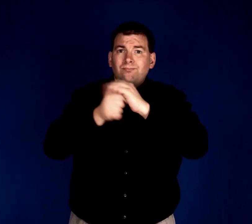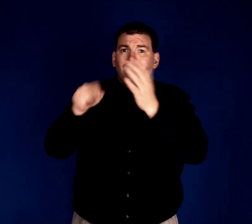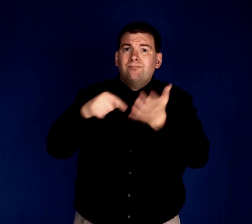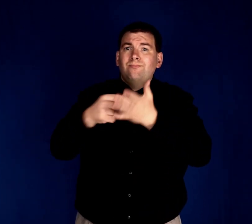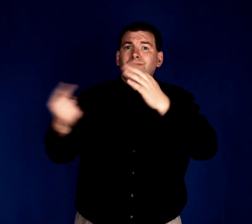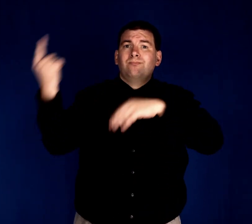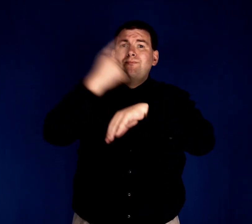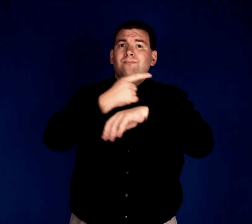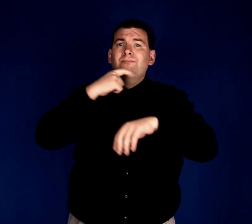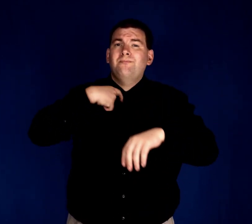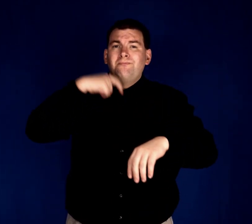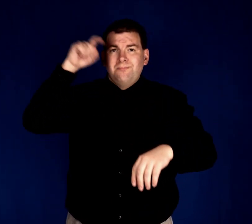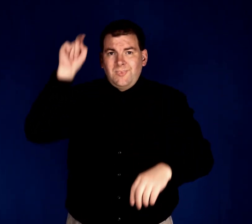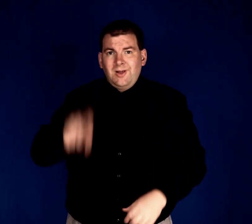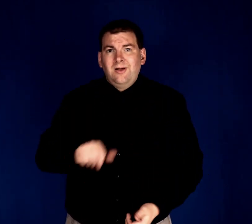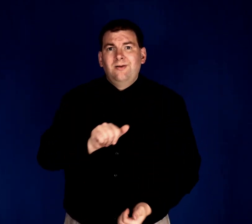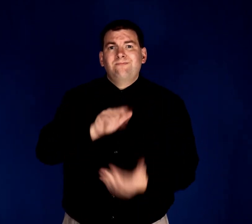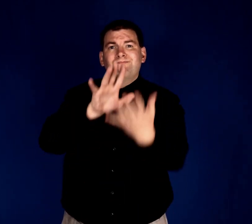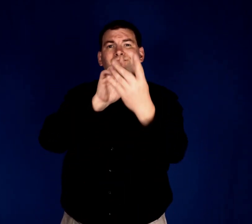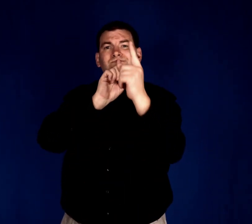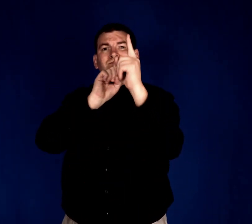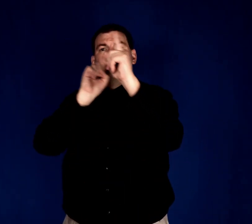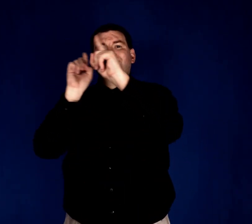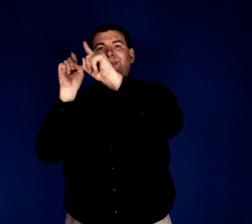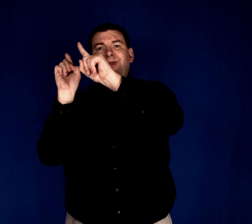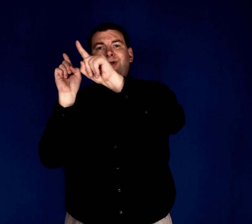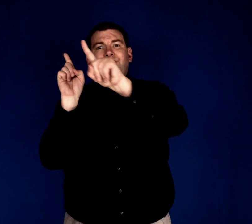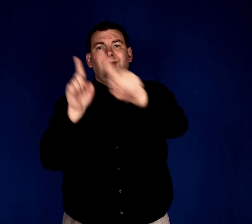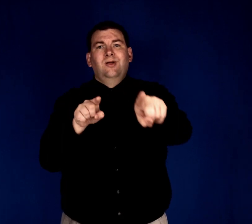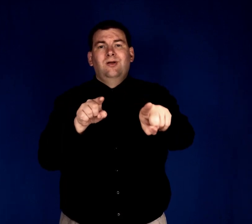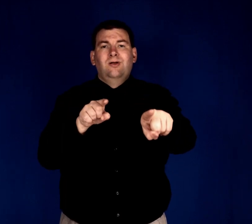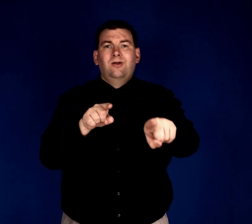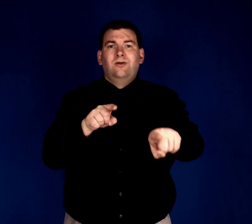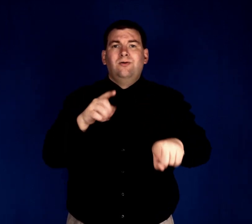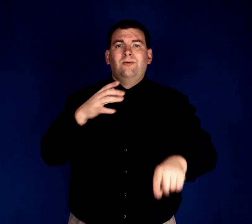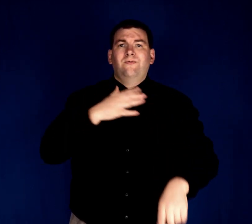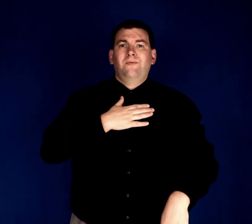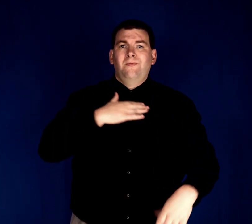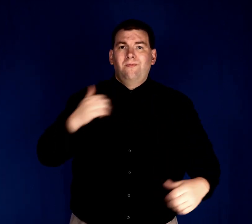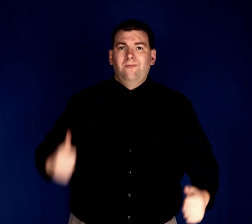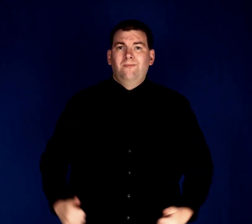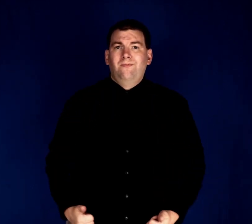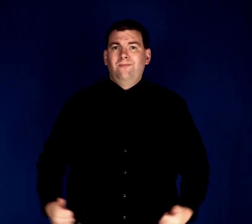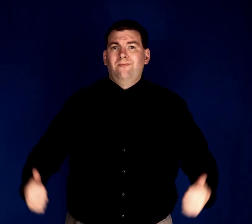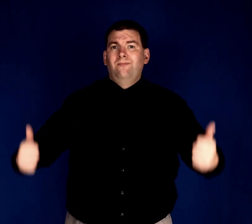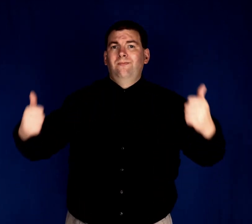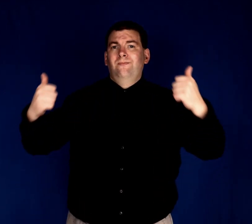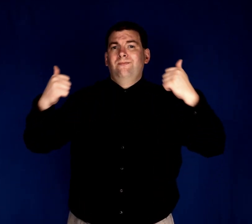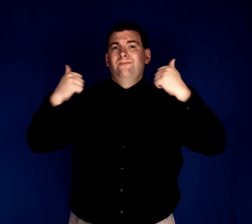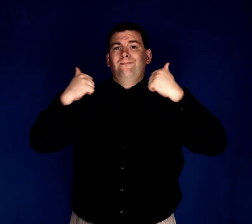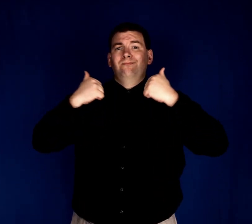is the day I must enter for my life